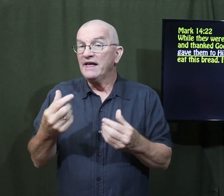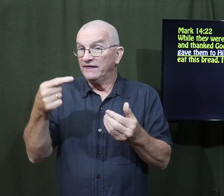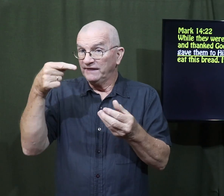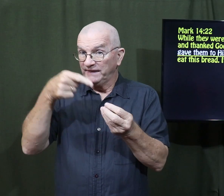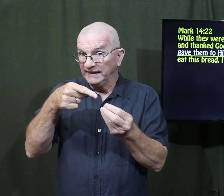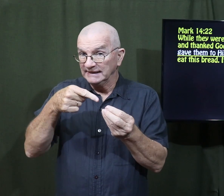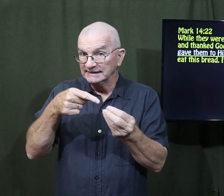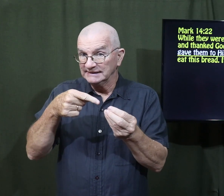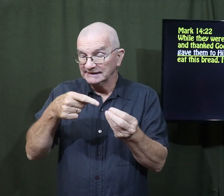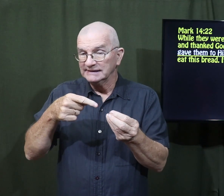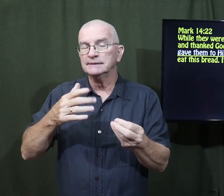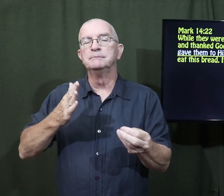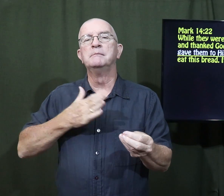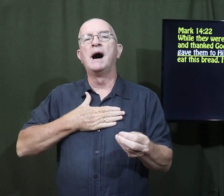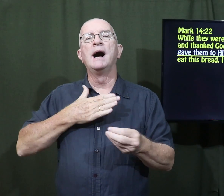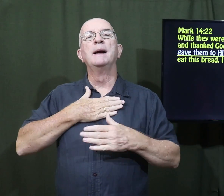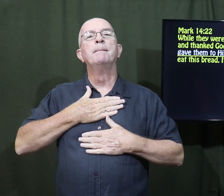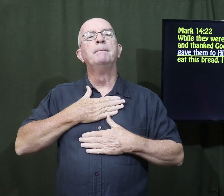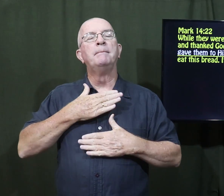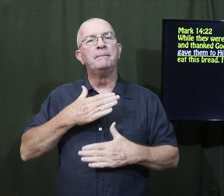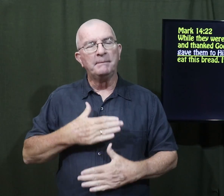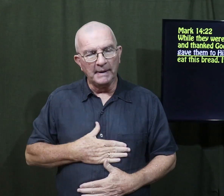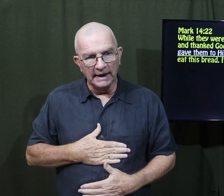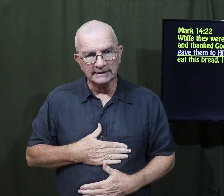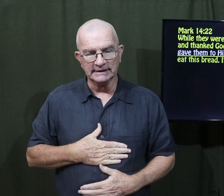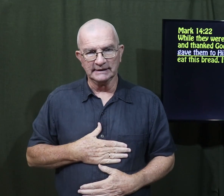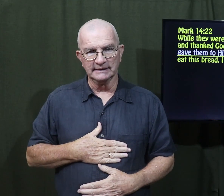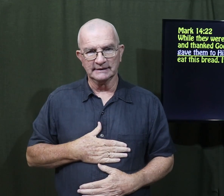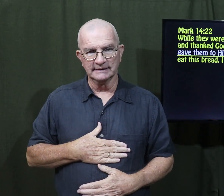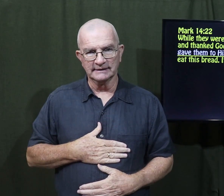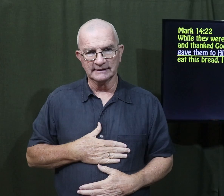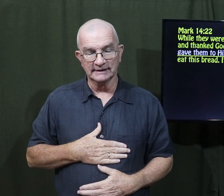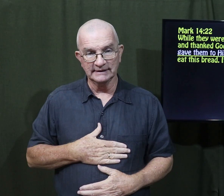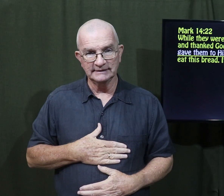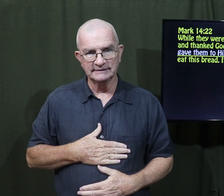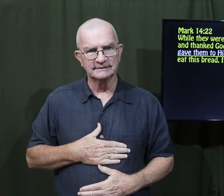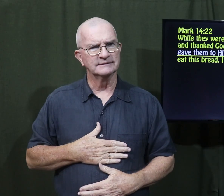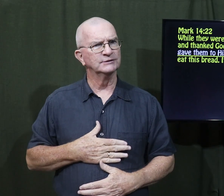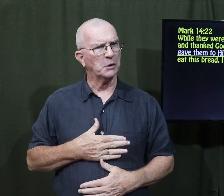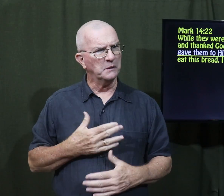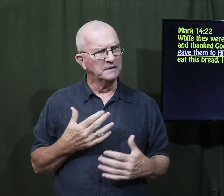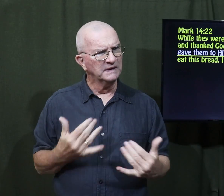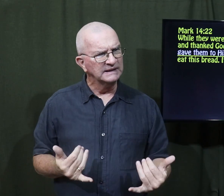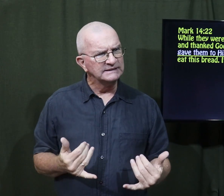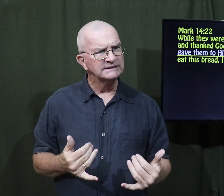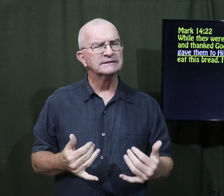Take and eat this bread. It is my body.